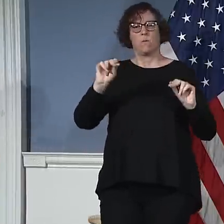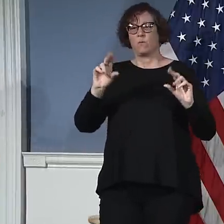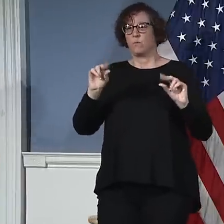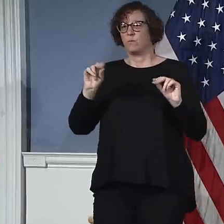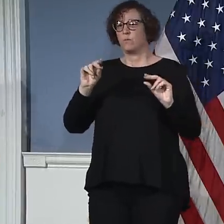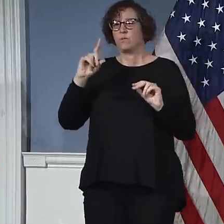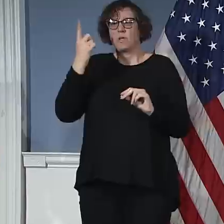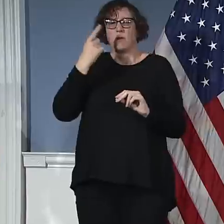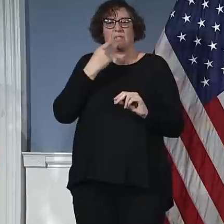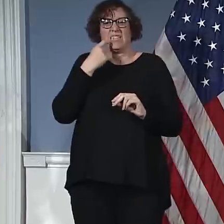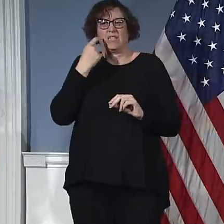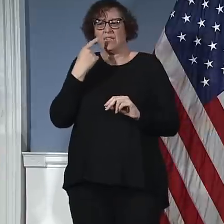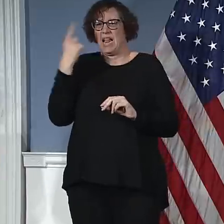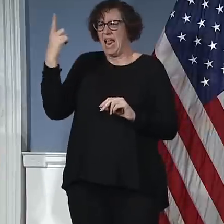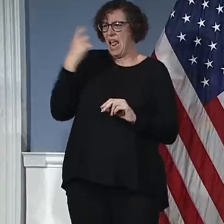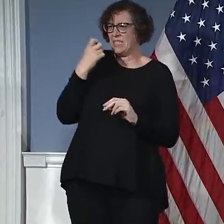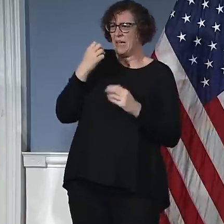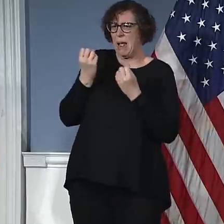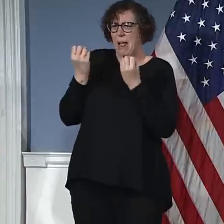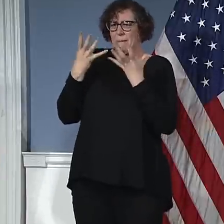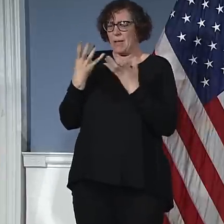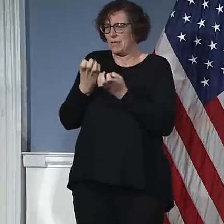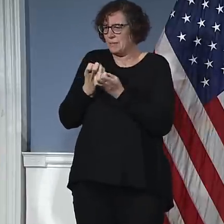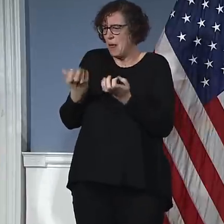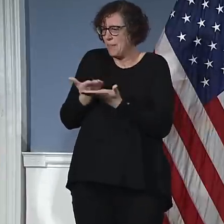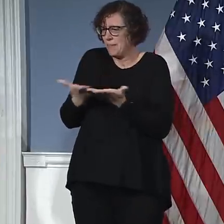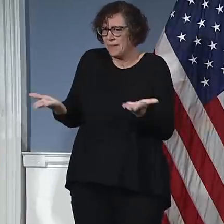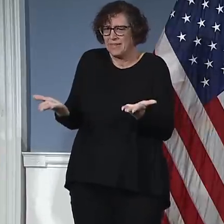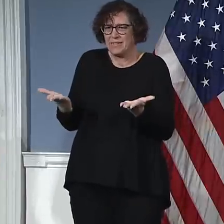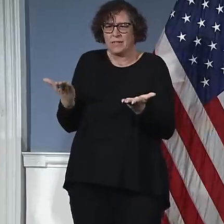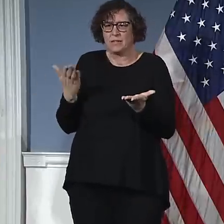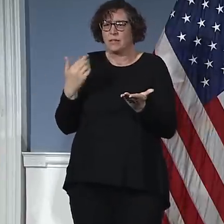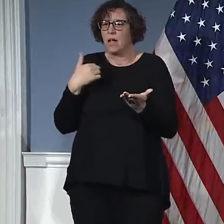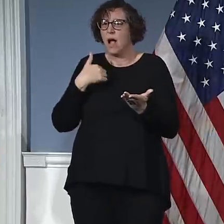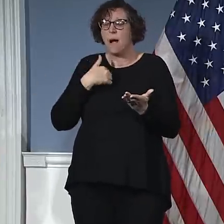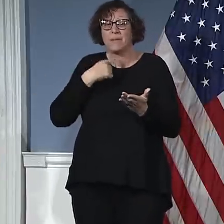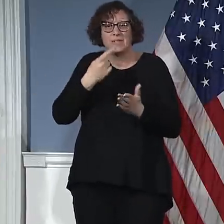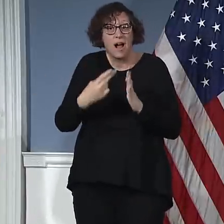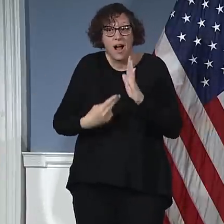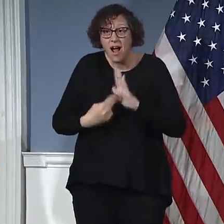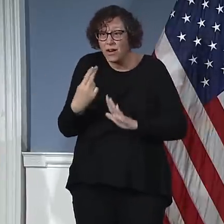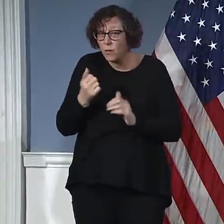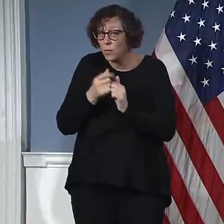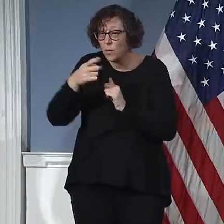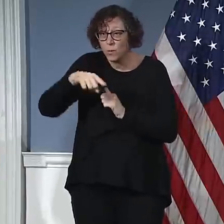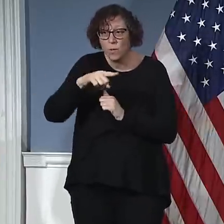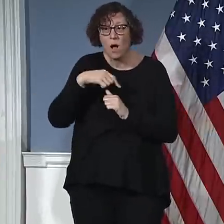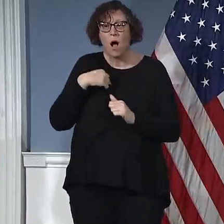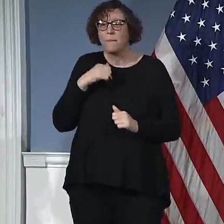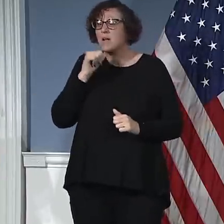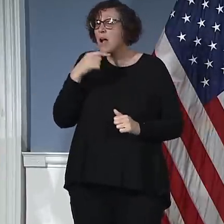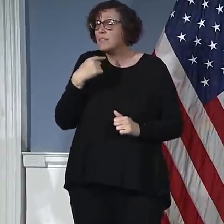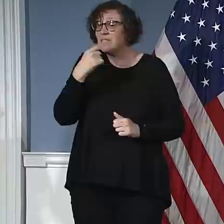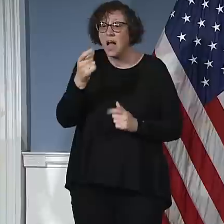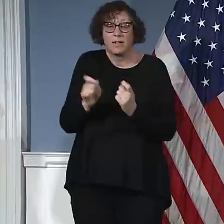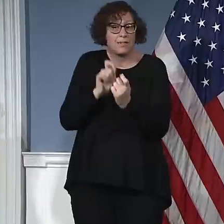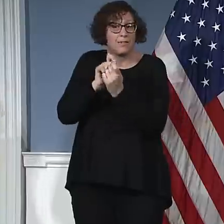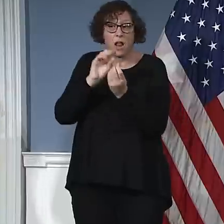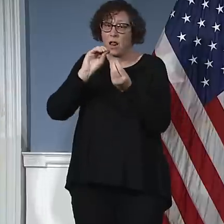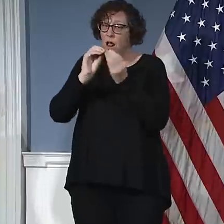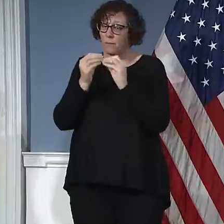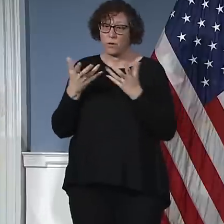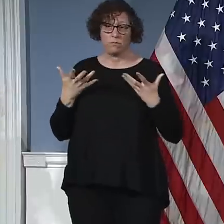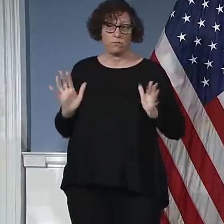changing all the time too. We have determined, this is just the way we're going to do it, that we're not going to say something that could easily be misunderstood